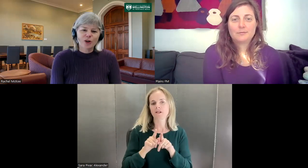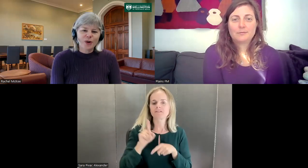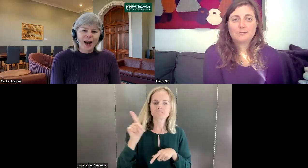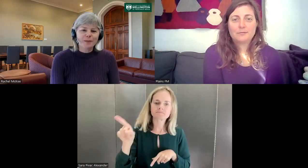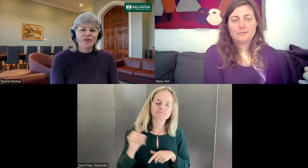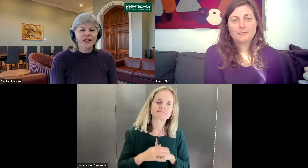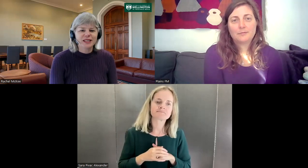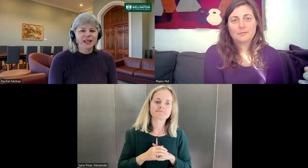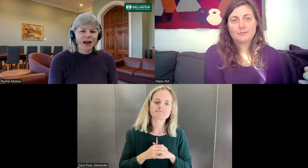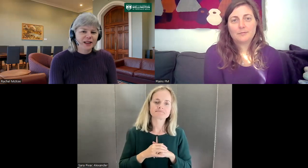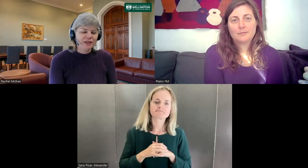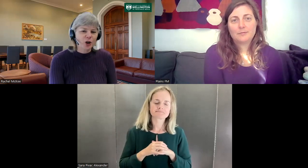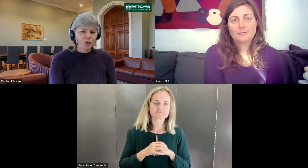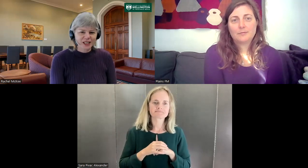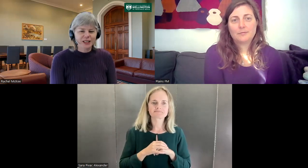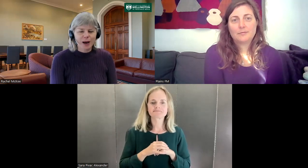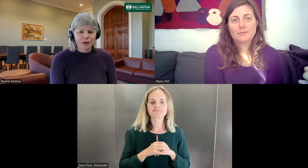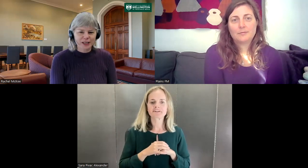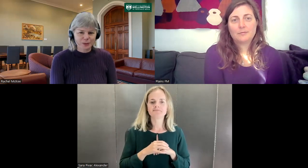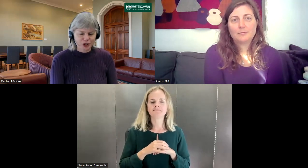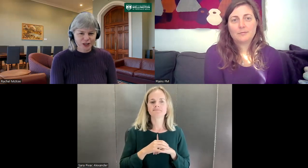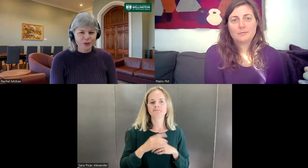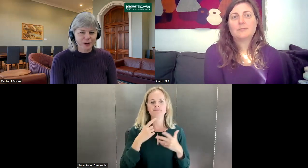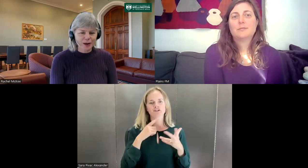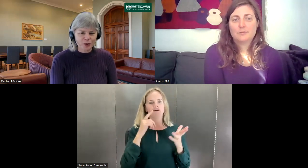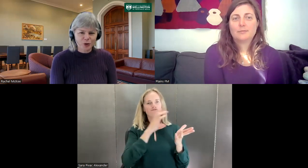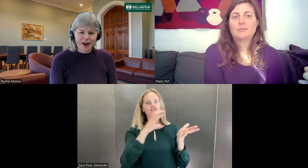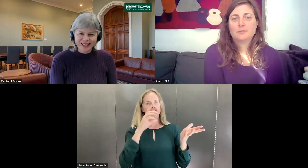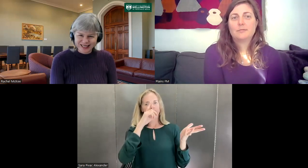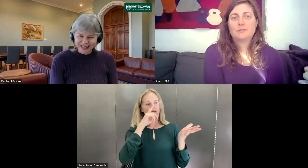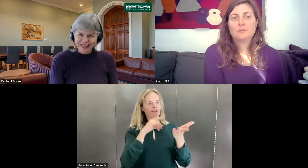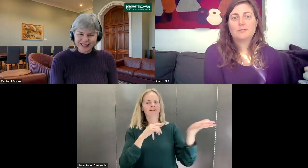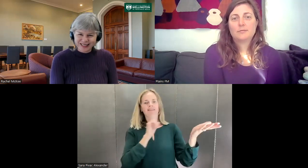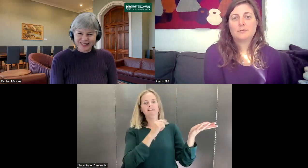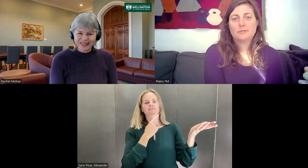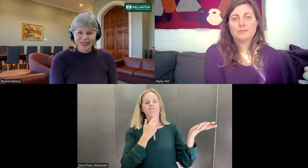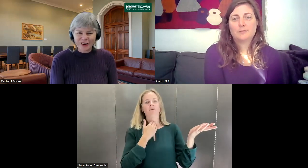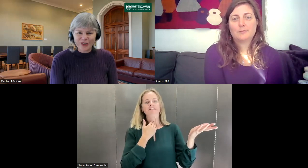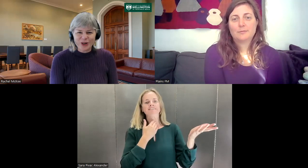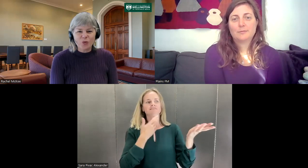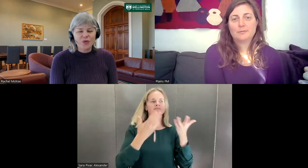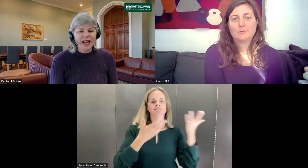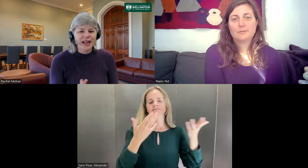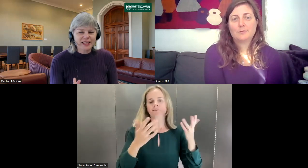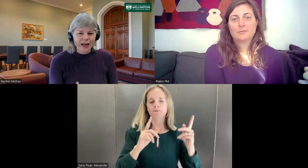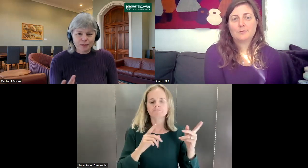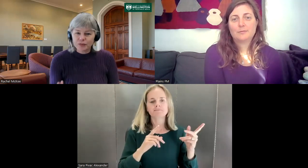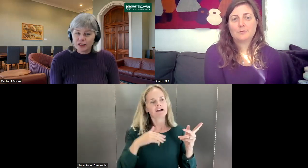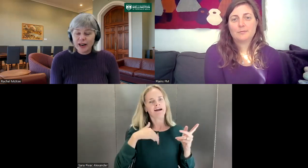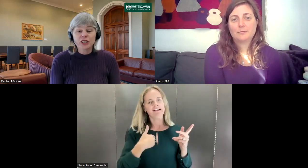Also, there's that part of that video was in a Te Papa exhibition as well about the earthquakes. So they had narratives